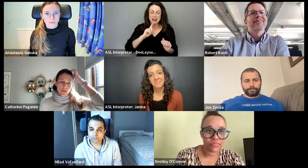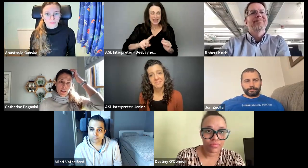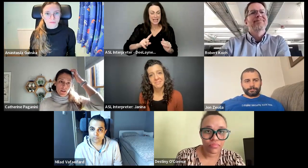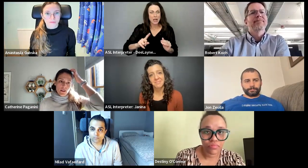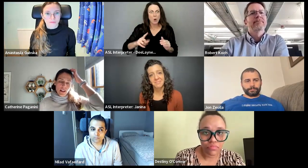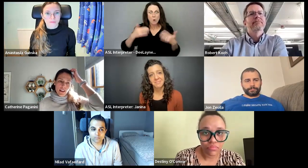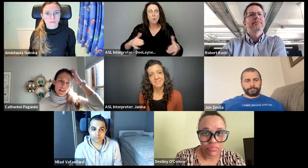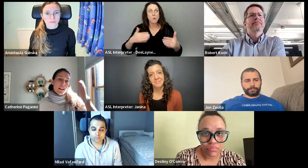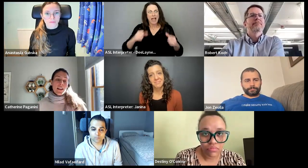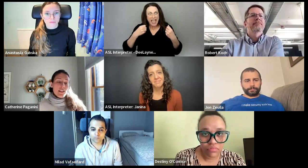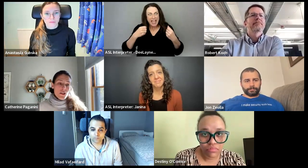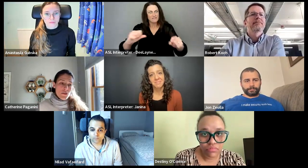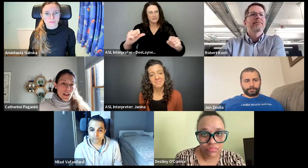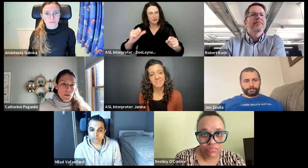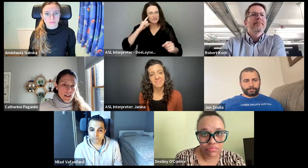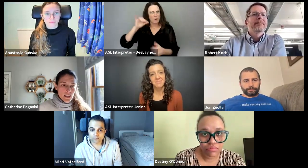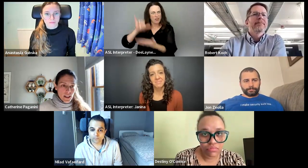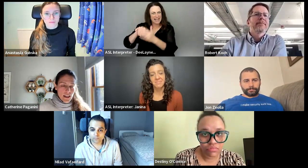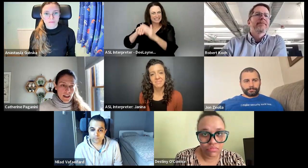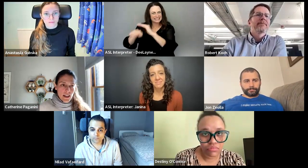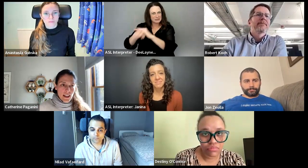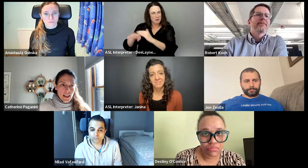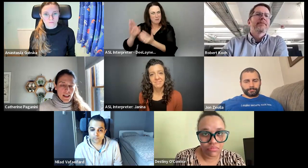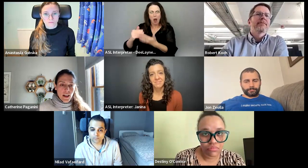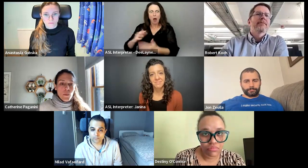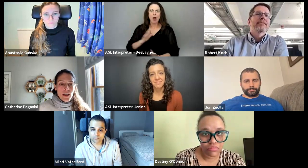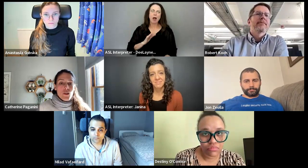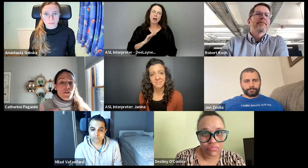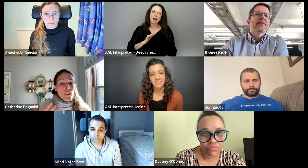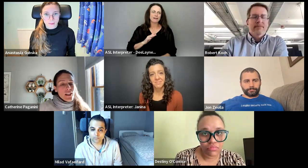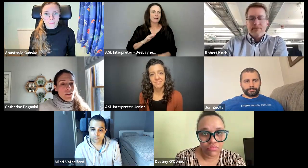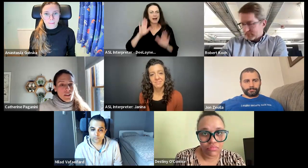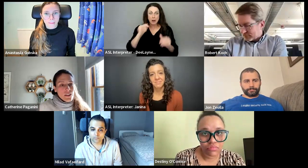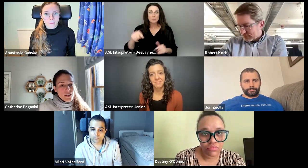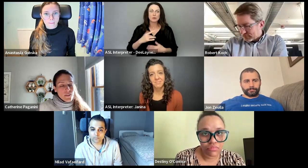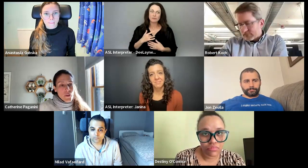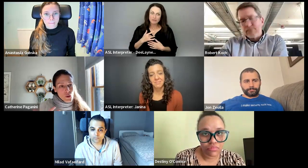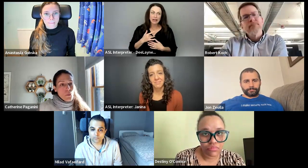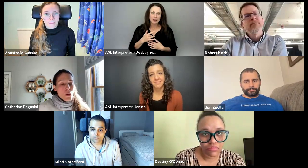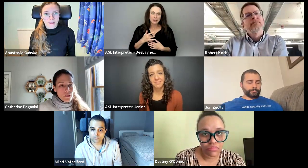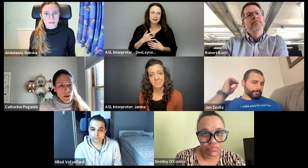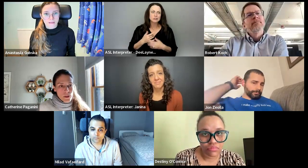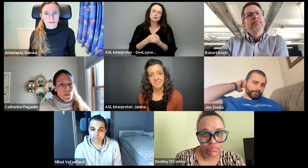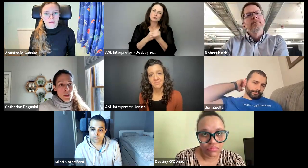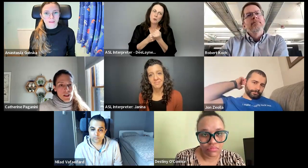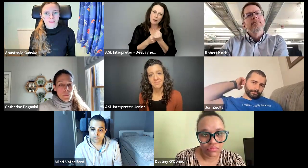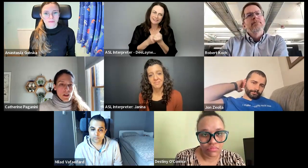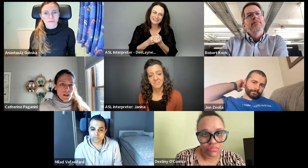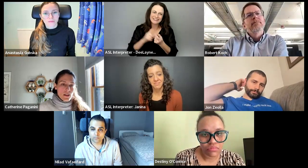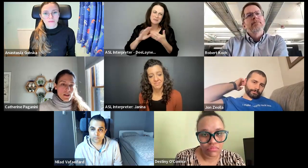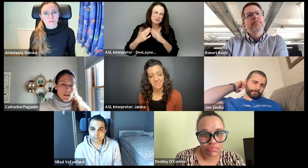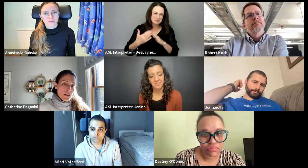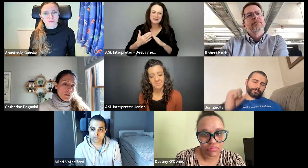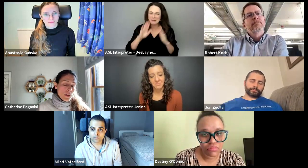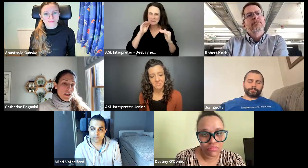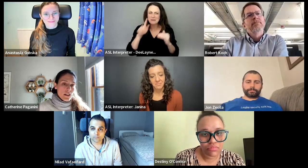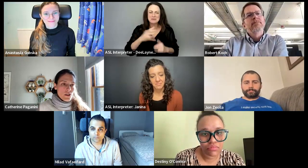so much effort into it. So I think it's just really amazing then. And I think, I hope that you feel the support from the community because